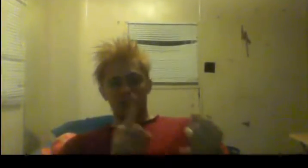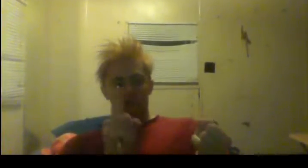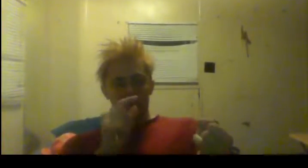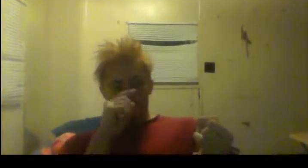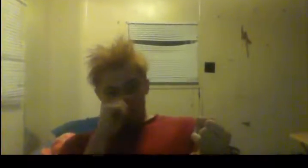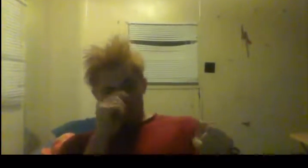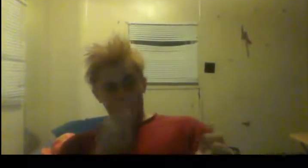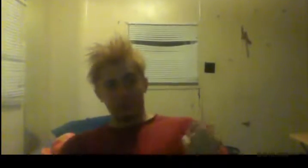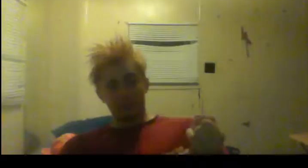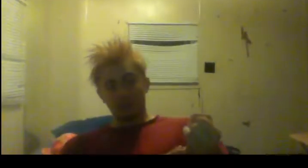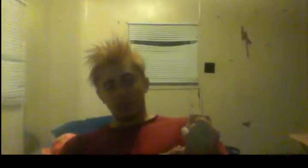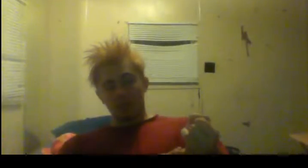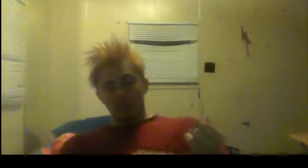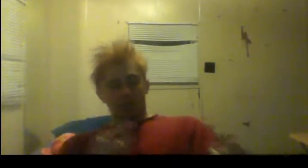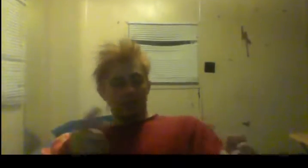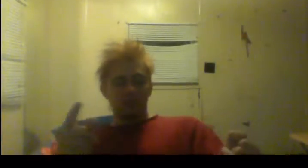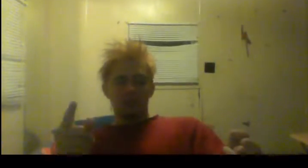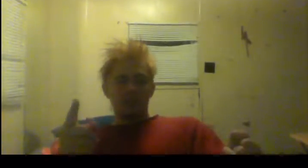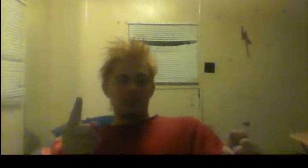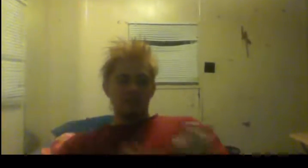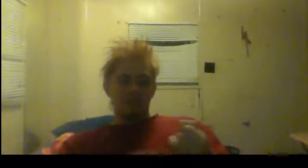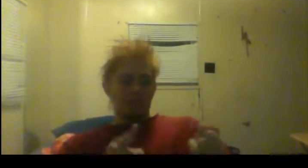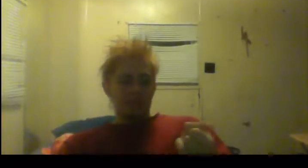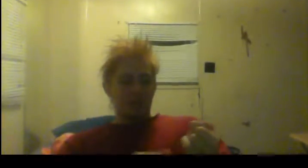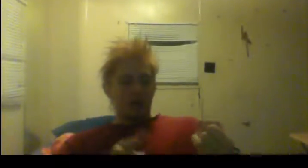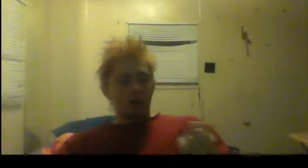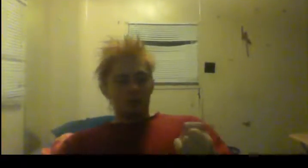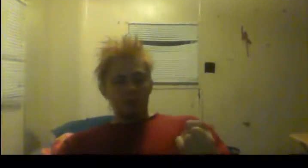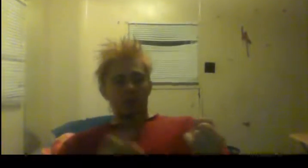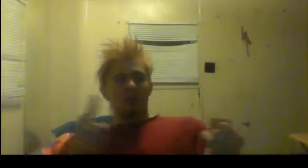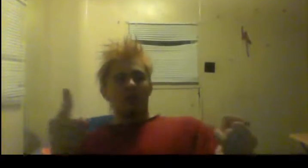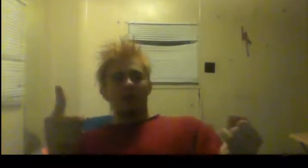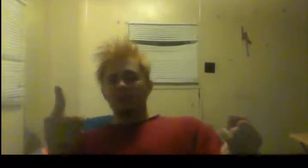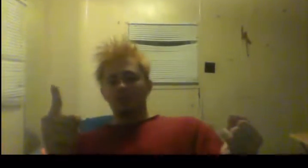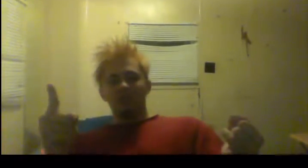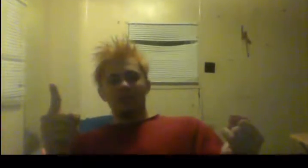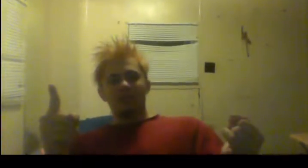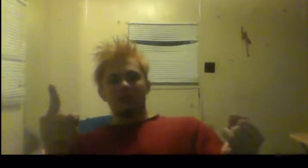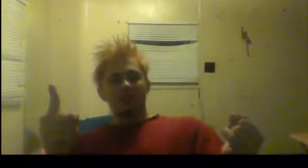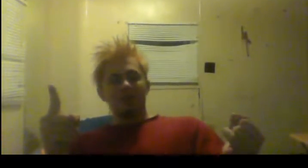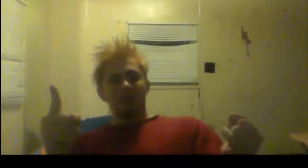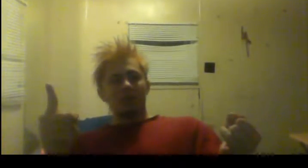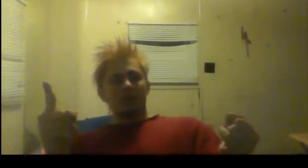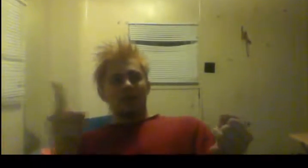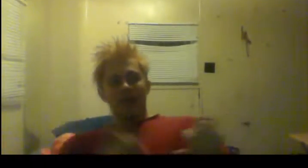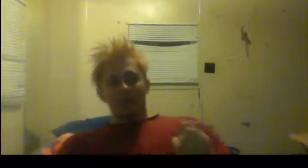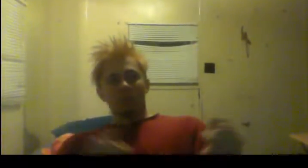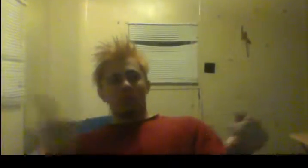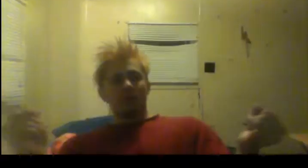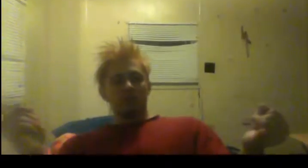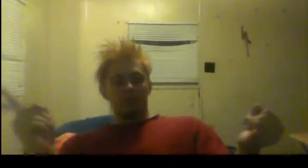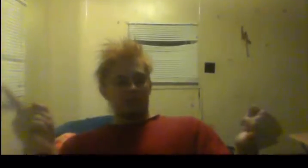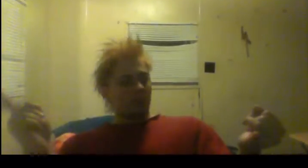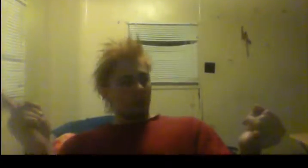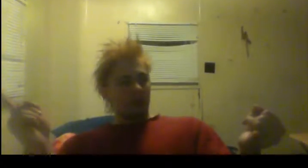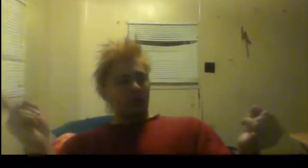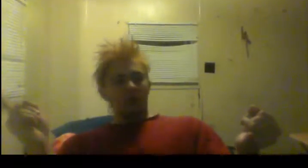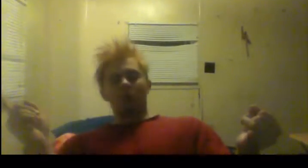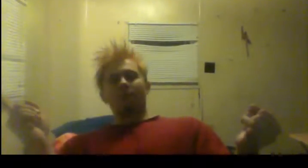for breakfast. It doesn't need to be oatmeal. It doesn't need to be egg whites or, or, or